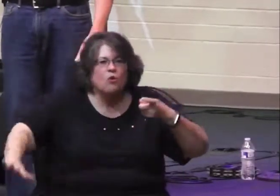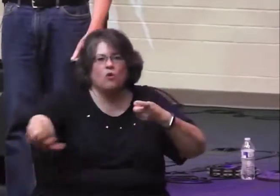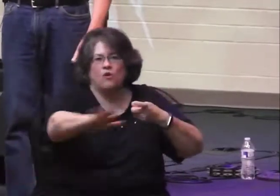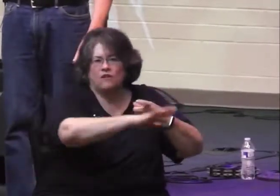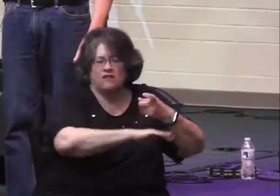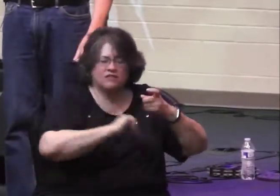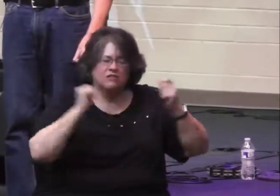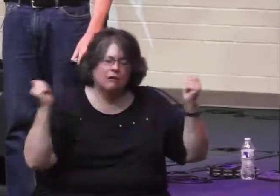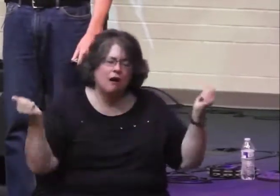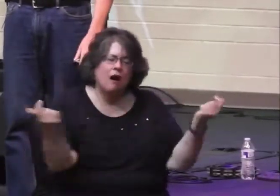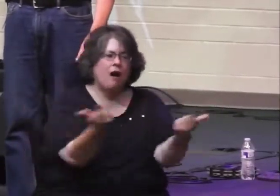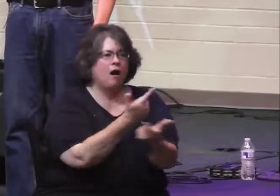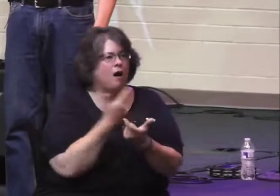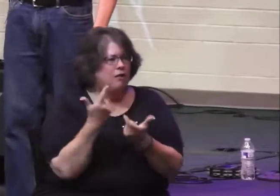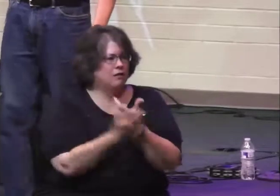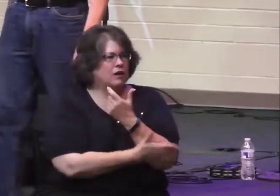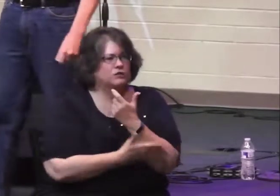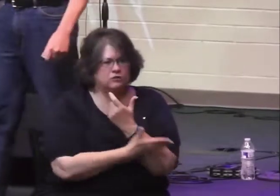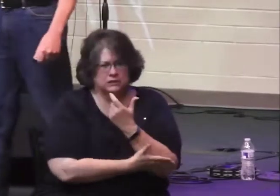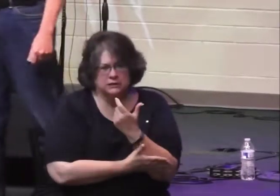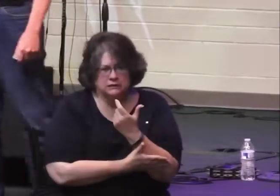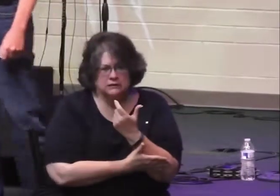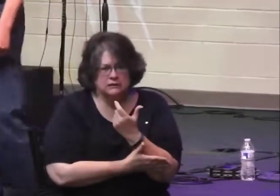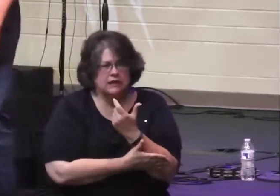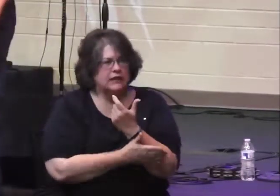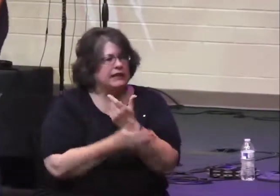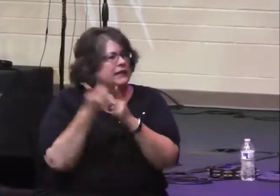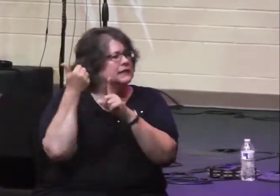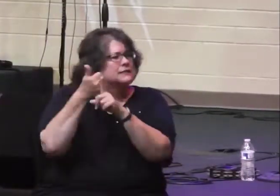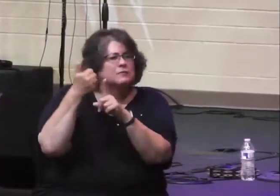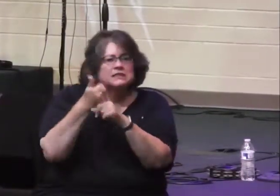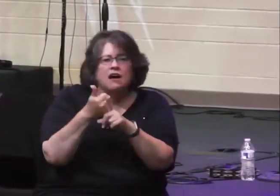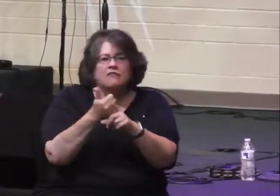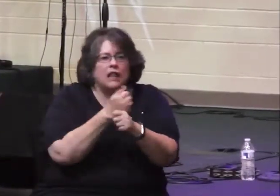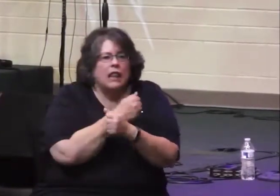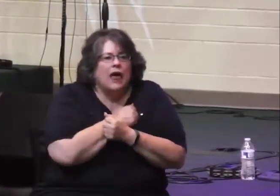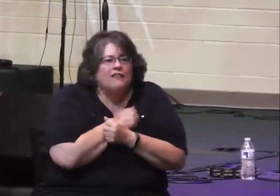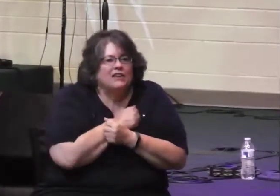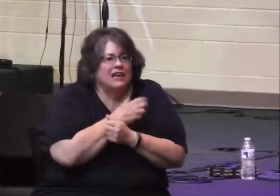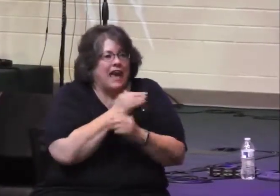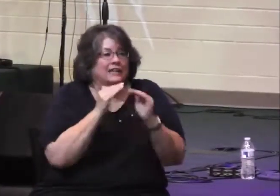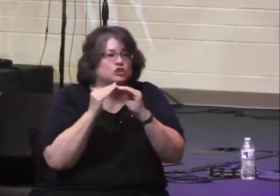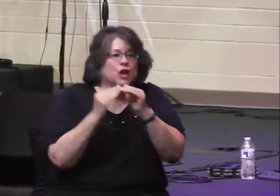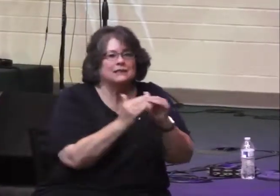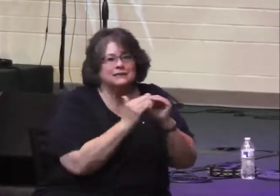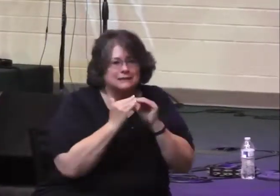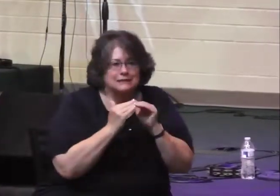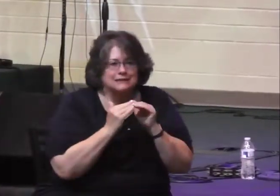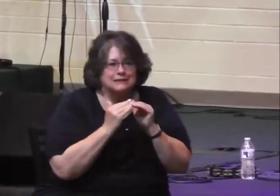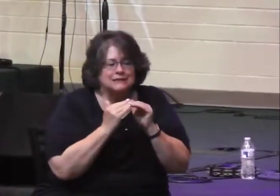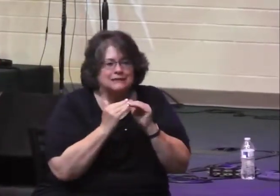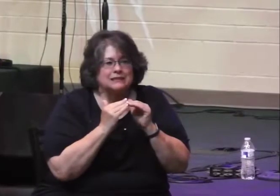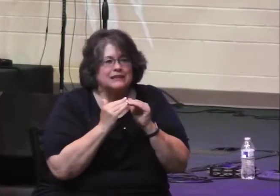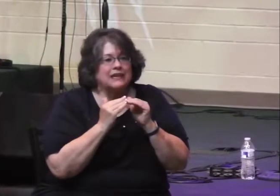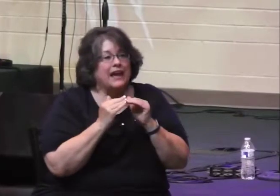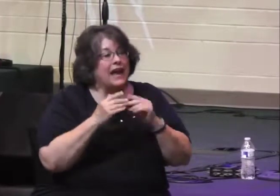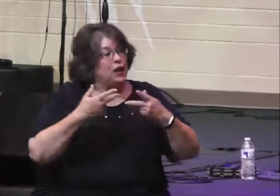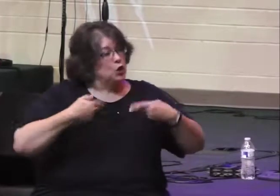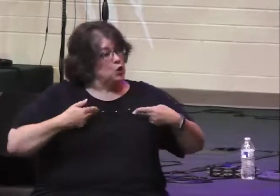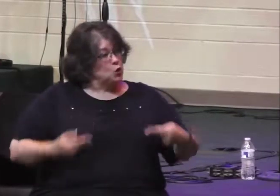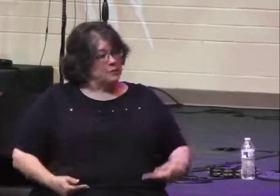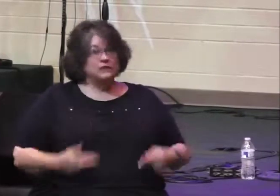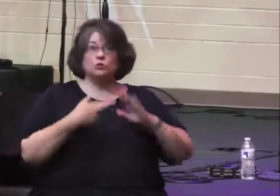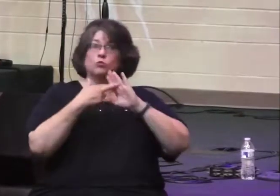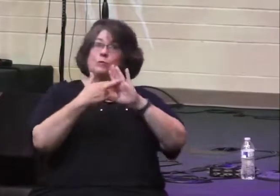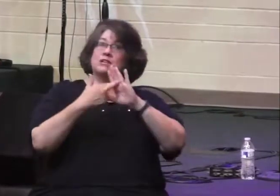over the nations. And God is a loving and just ruler. And human kings are meant to